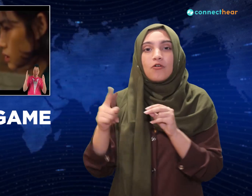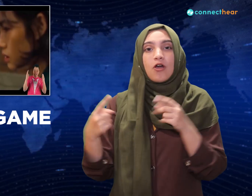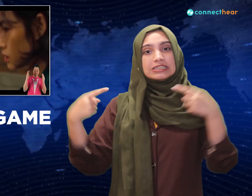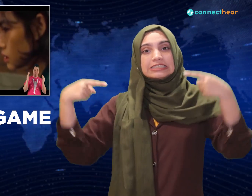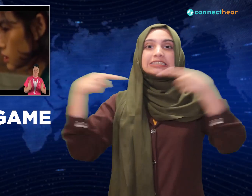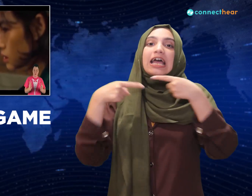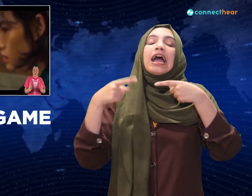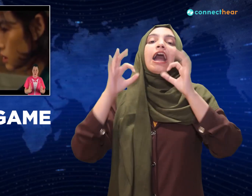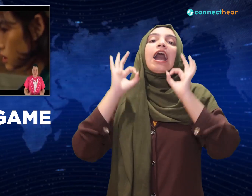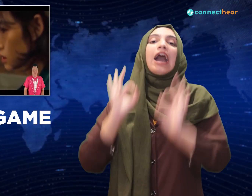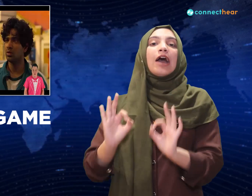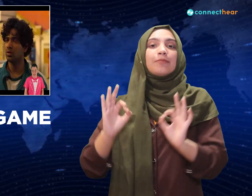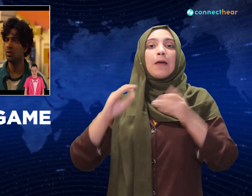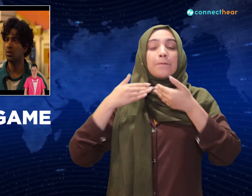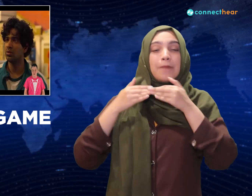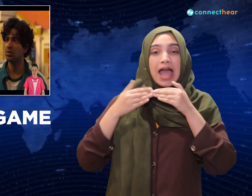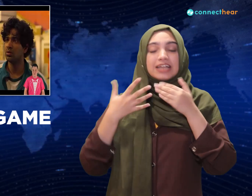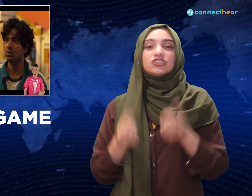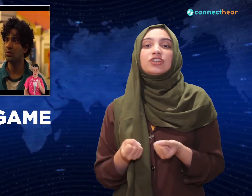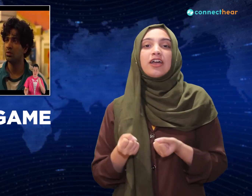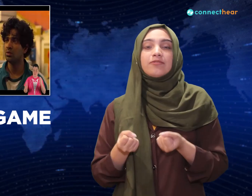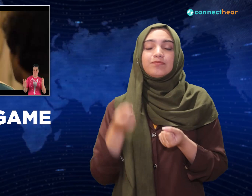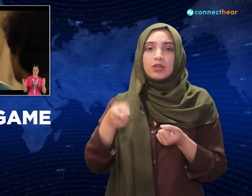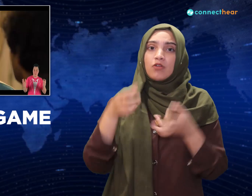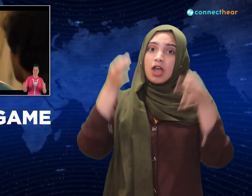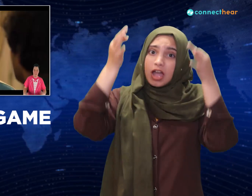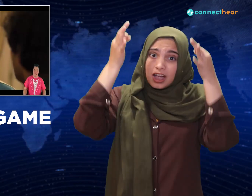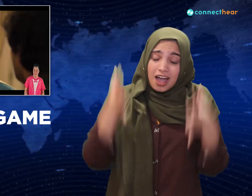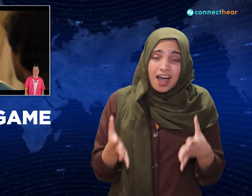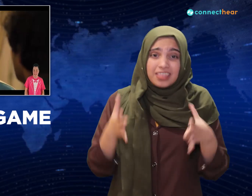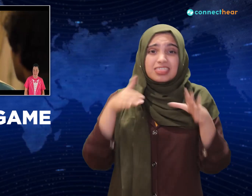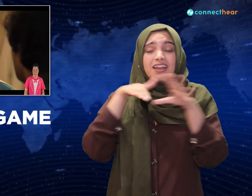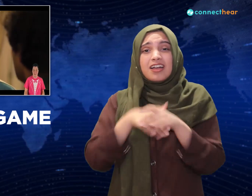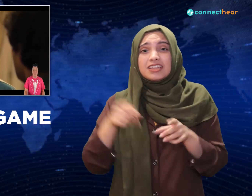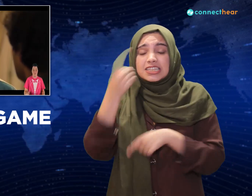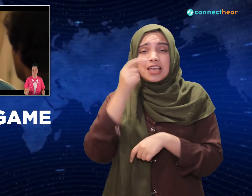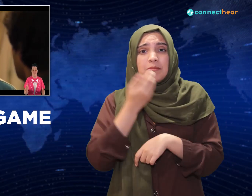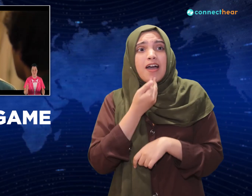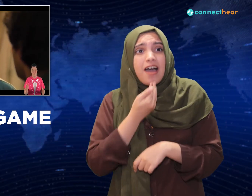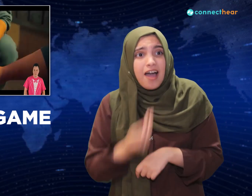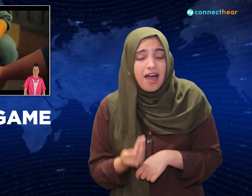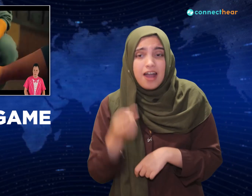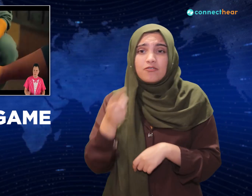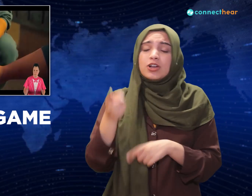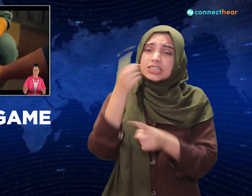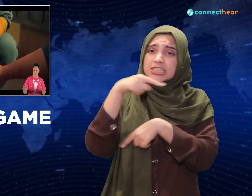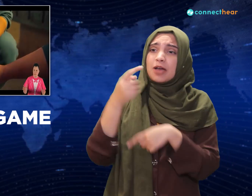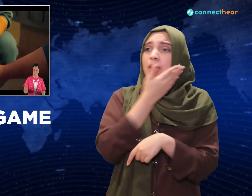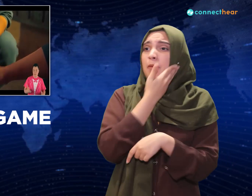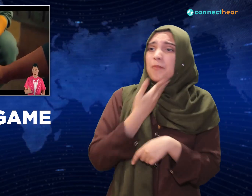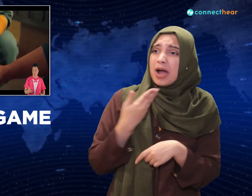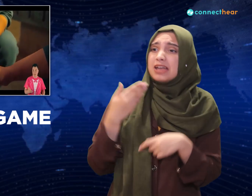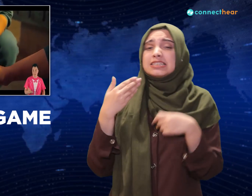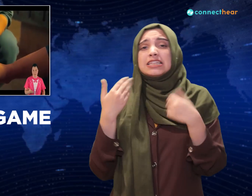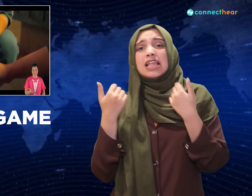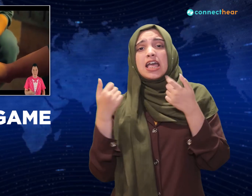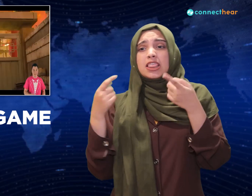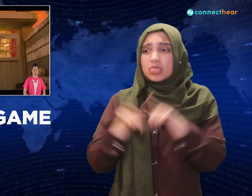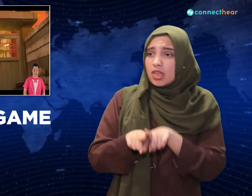is brutal, everyone picked the person in here they like the most. So most teams play a luck based guessing game,